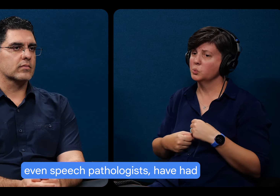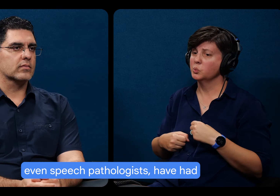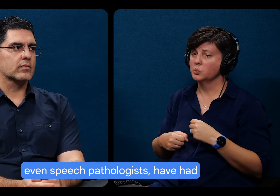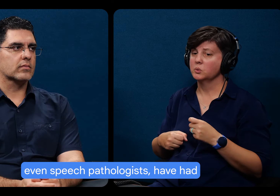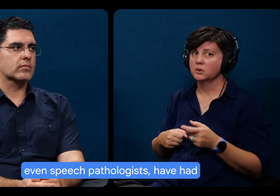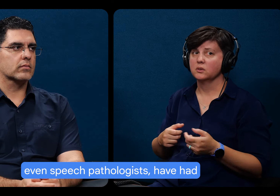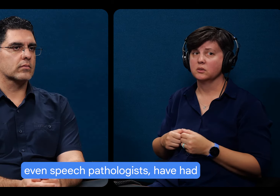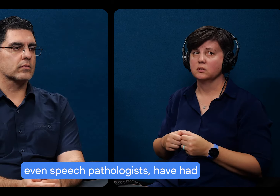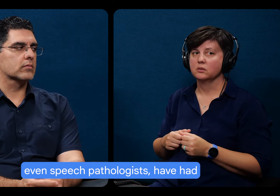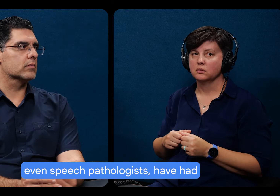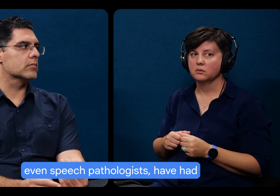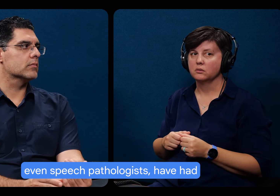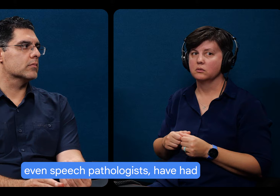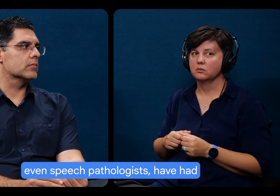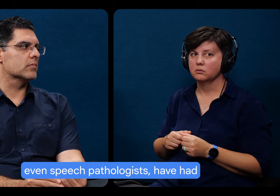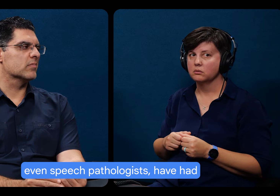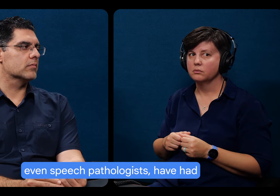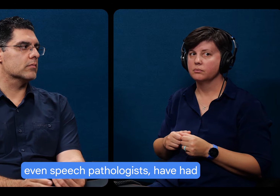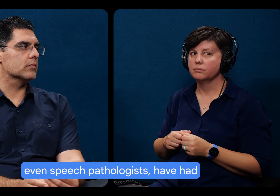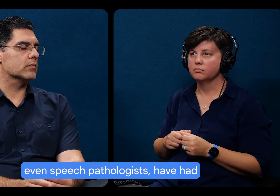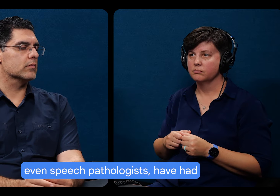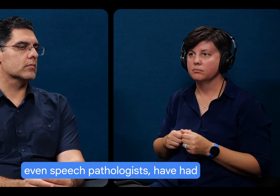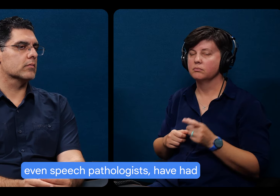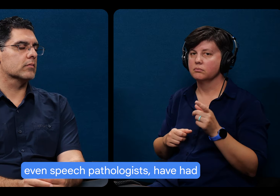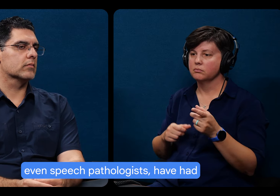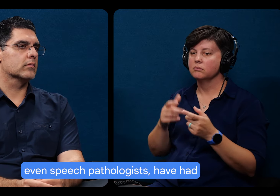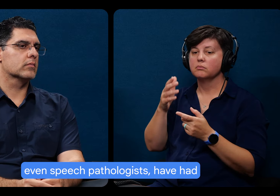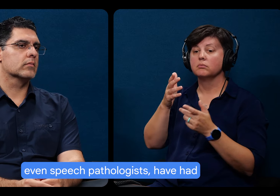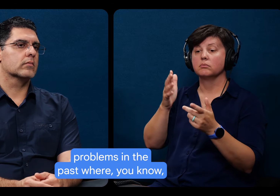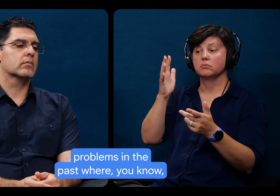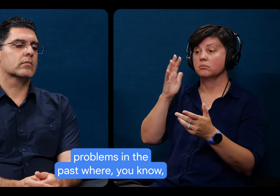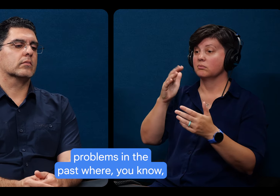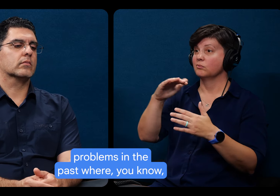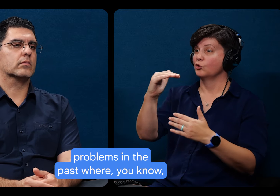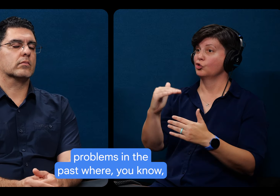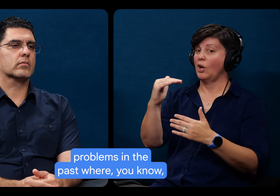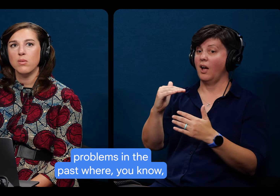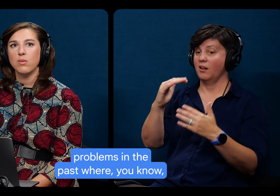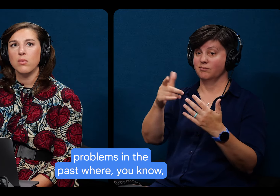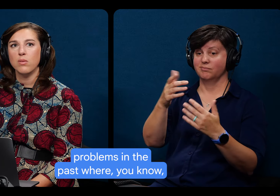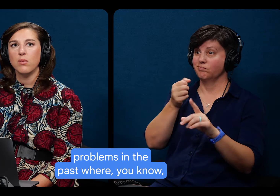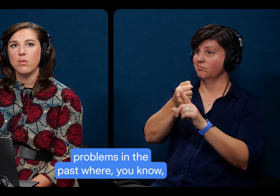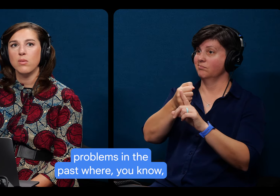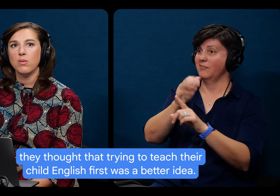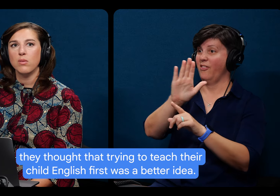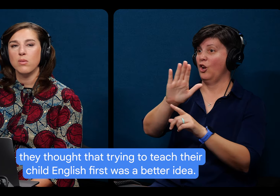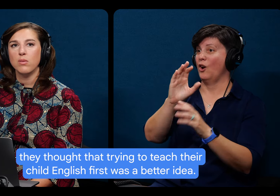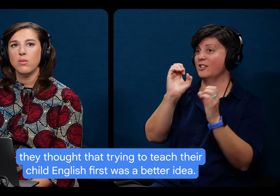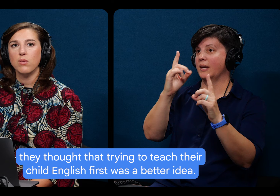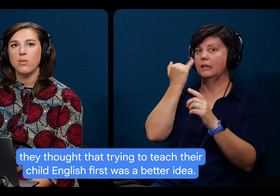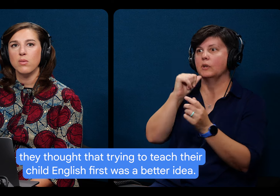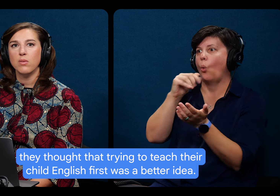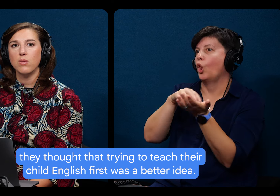even speech pathologists have had problems in the past where, you know,